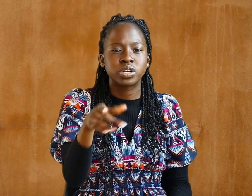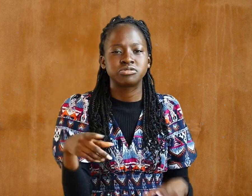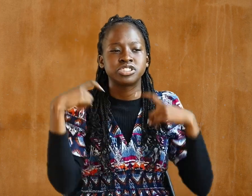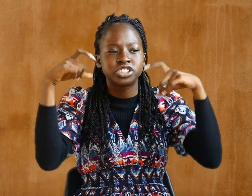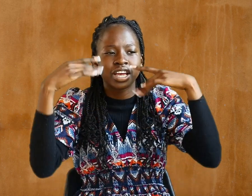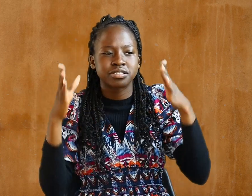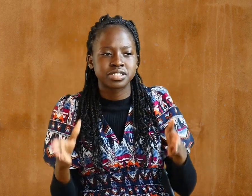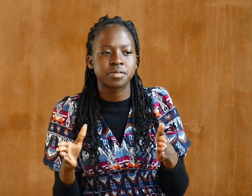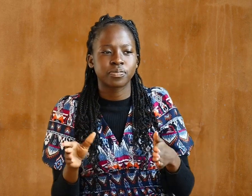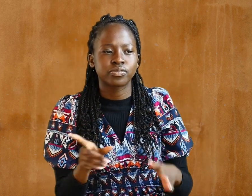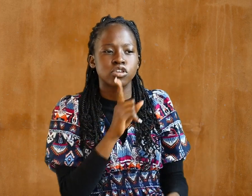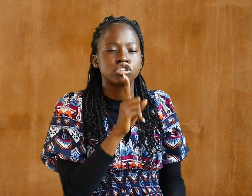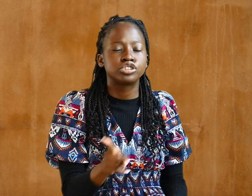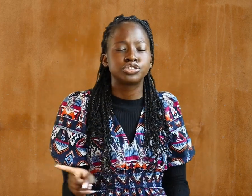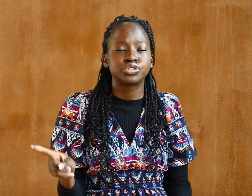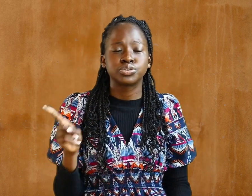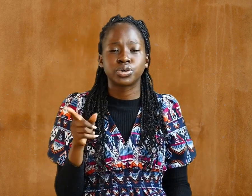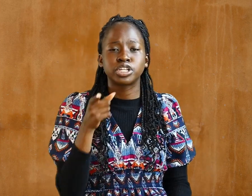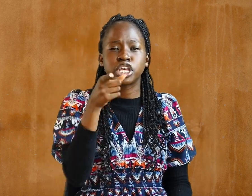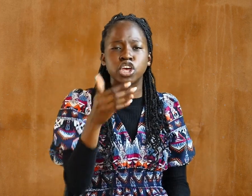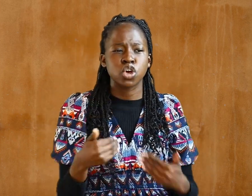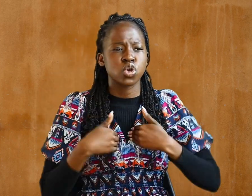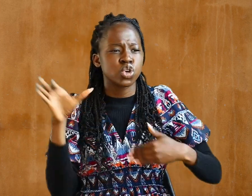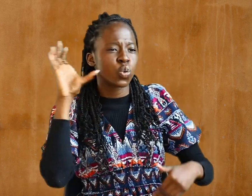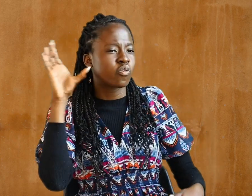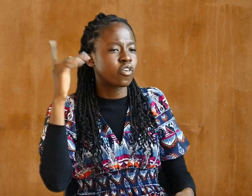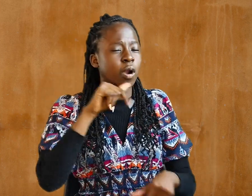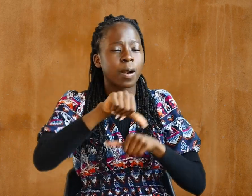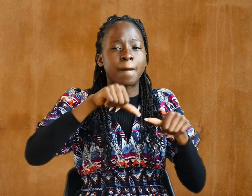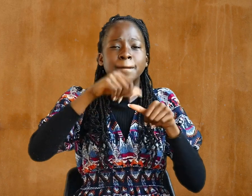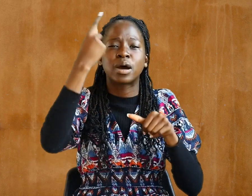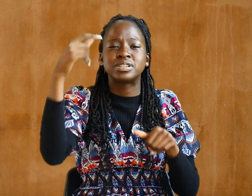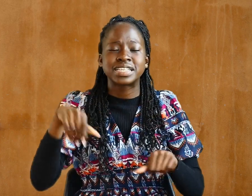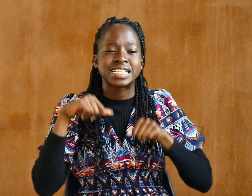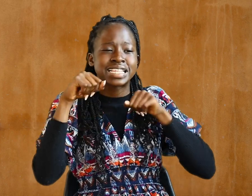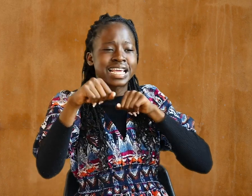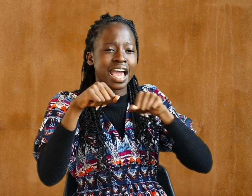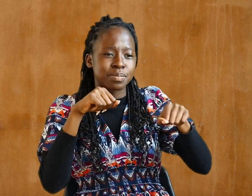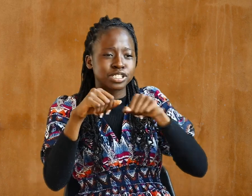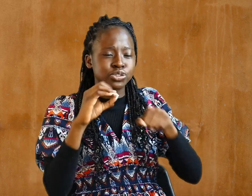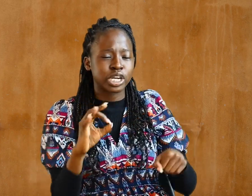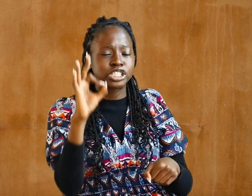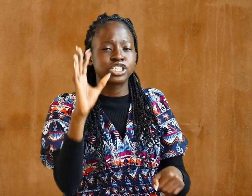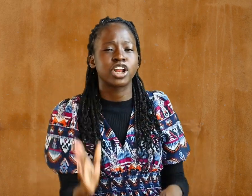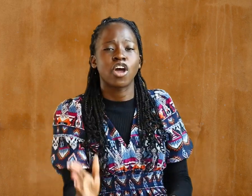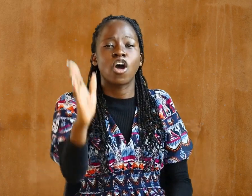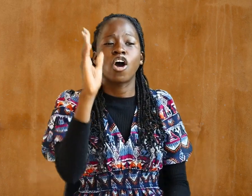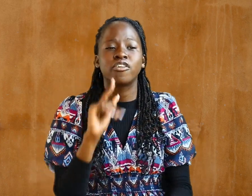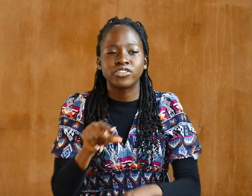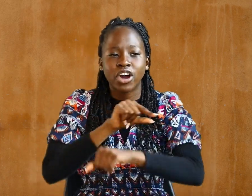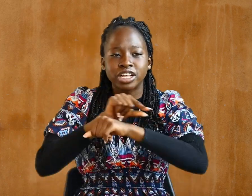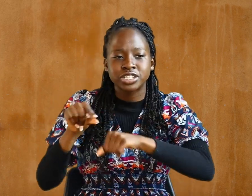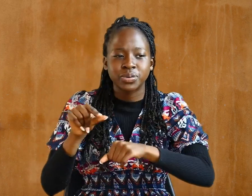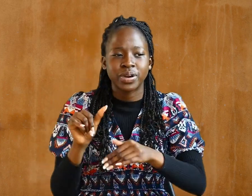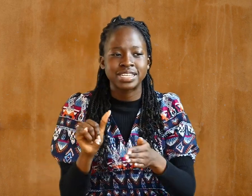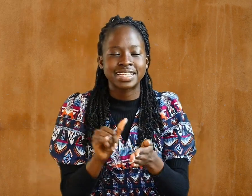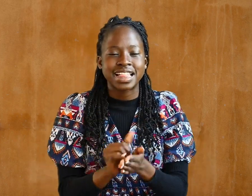Gentiles, surely you have heard about the administration of God's grace